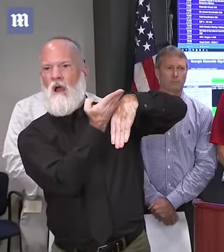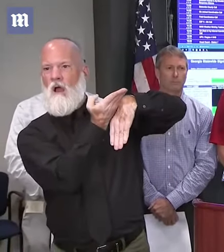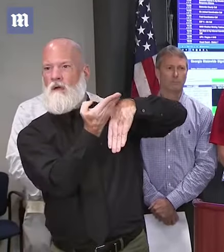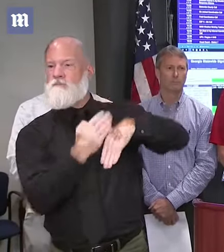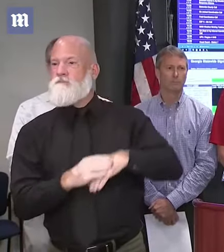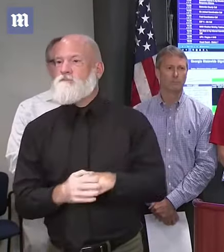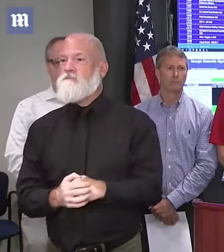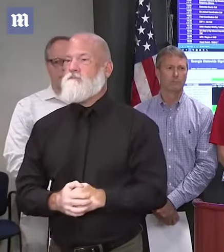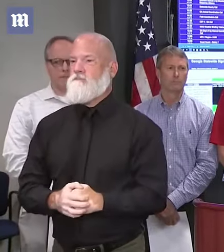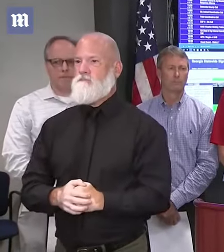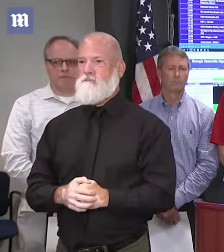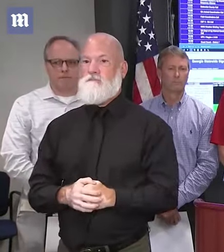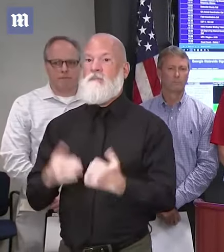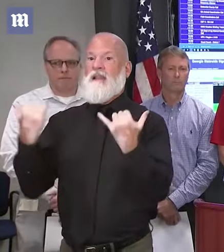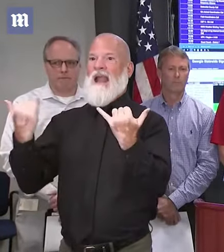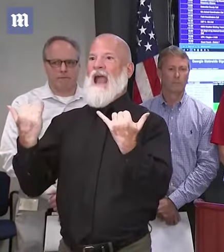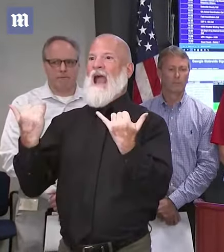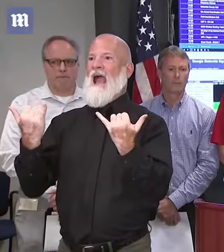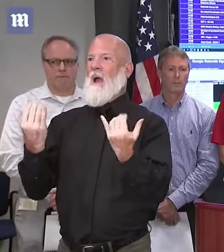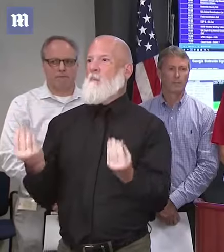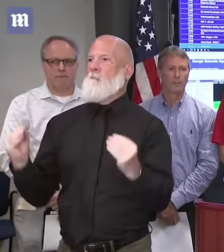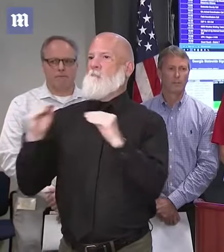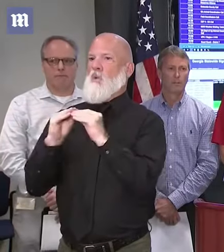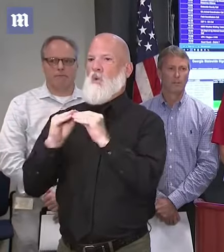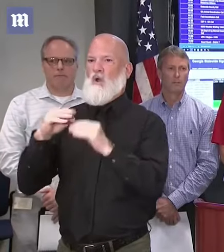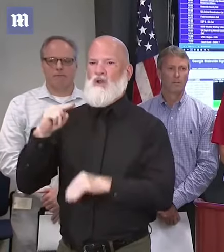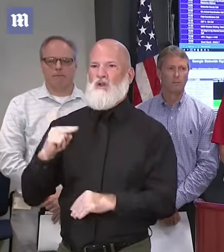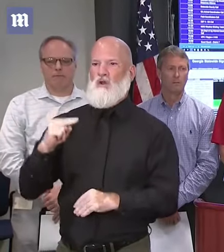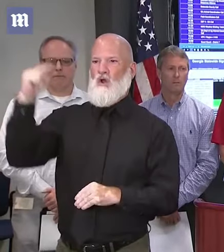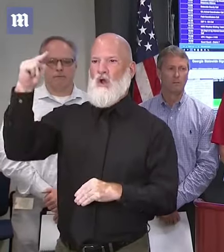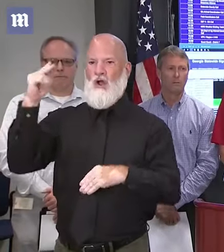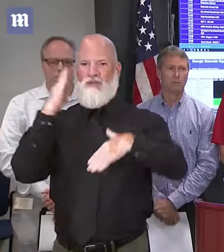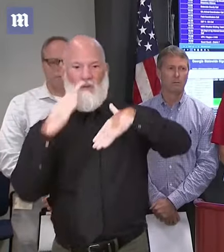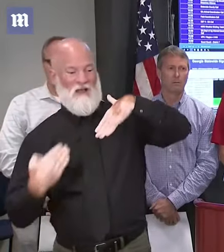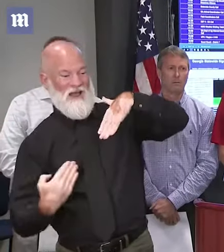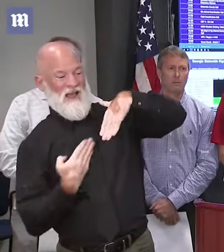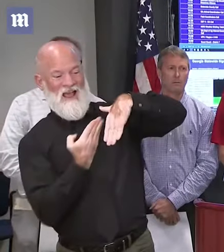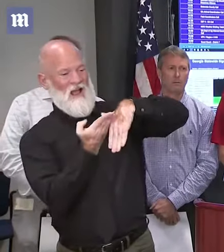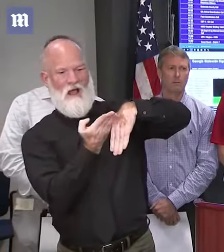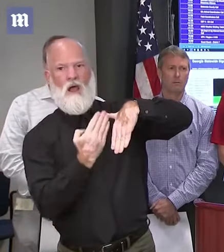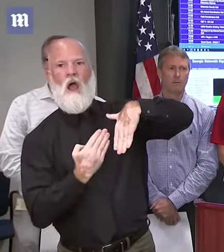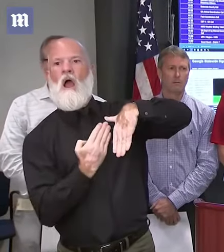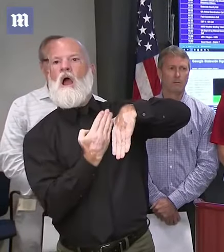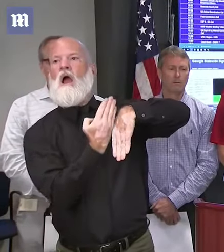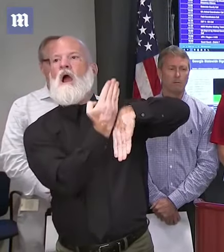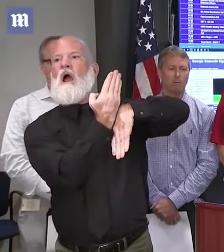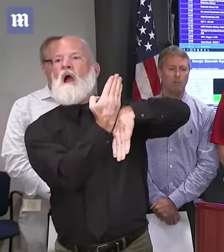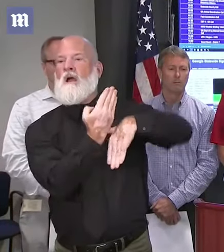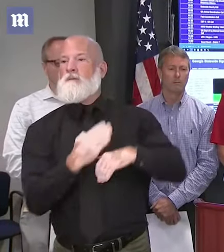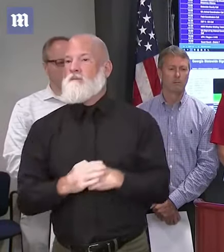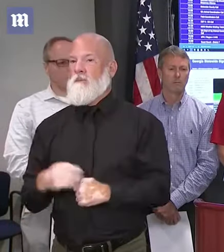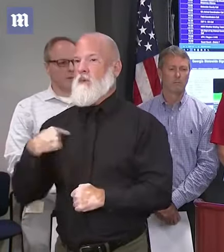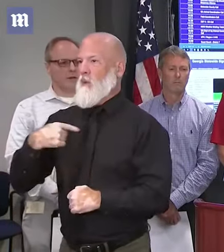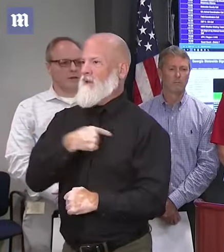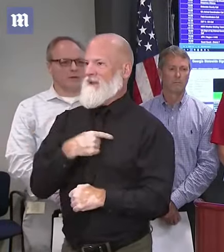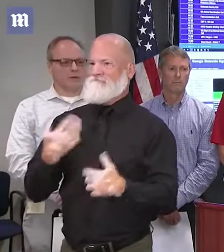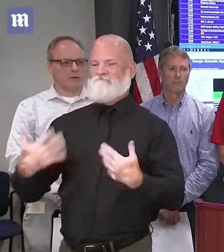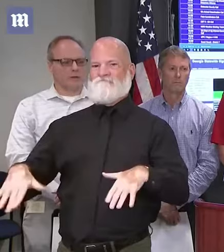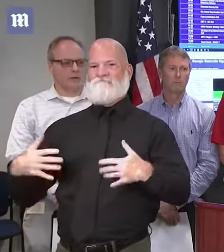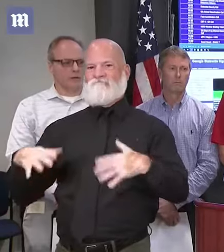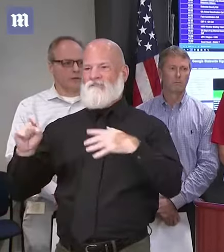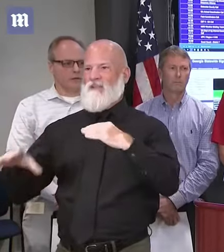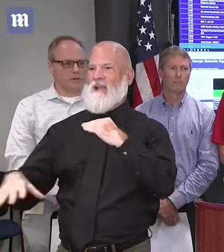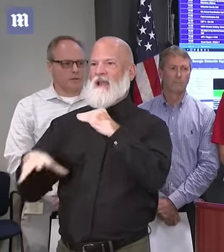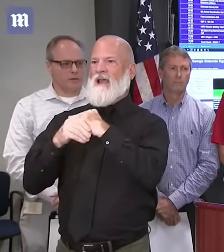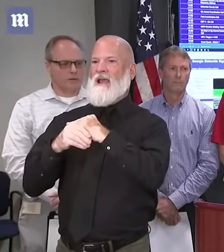anticipated. As a result, we have added about 16 additional counties, which brings our total number of